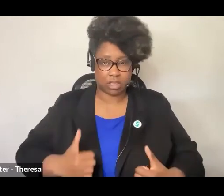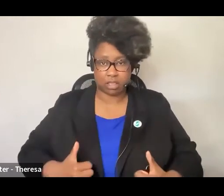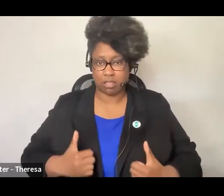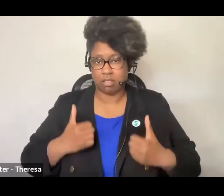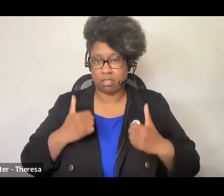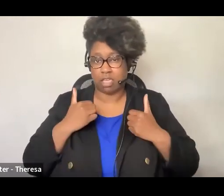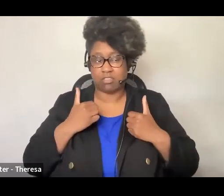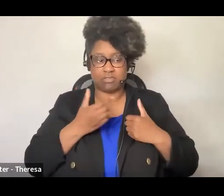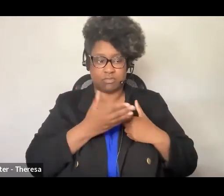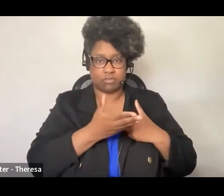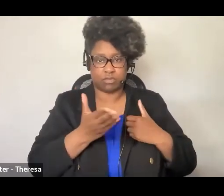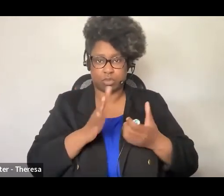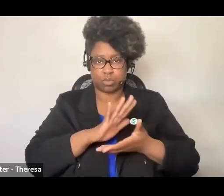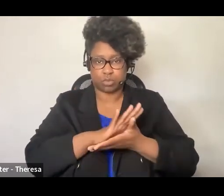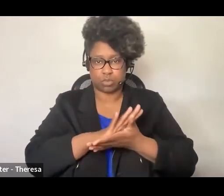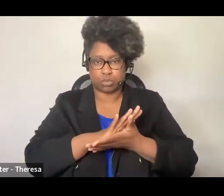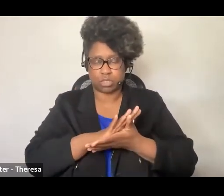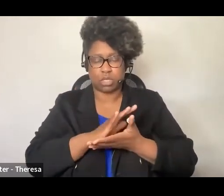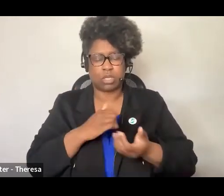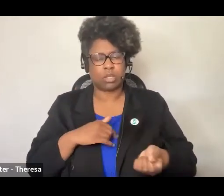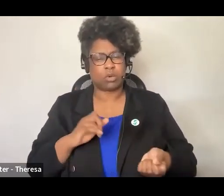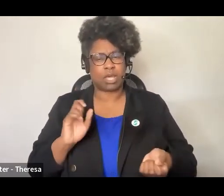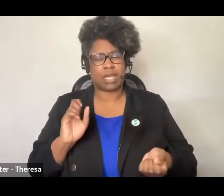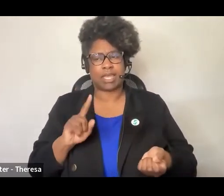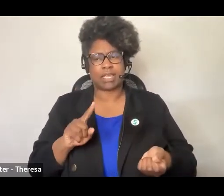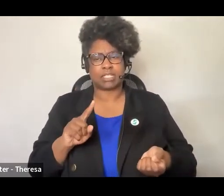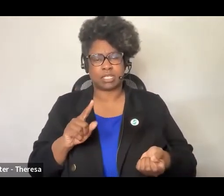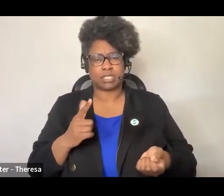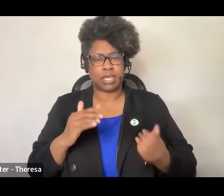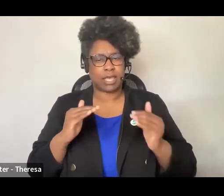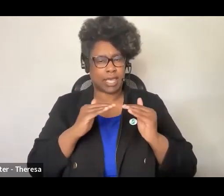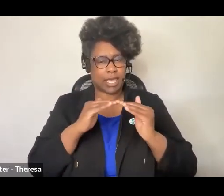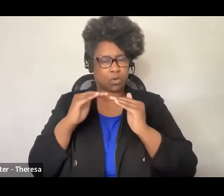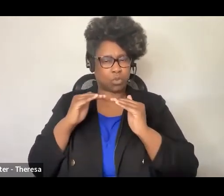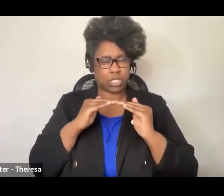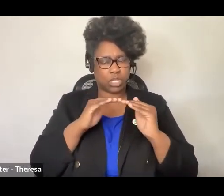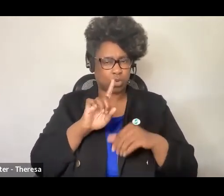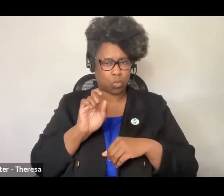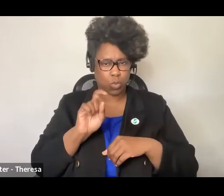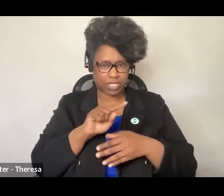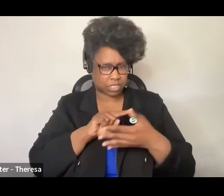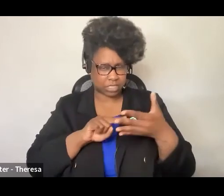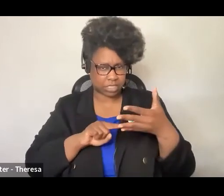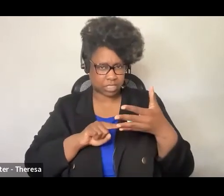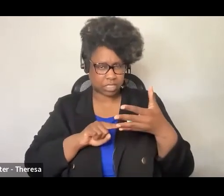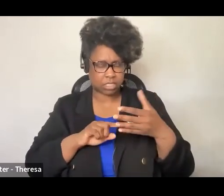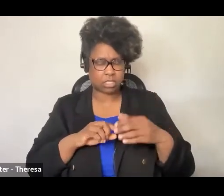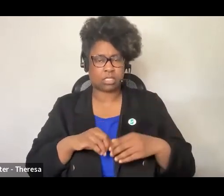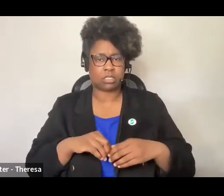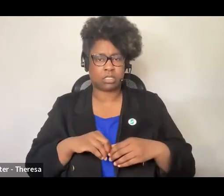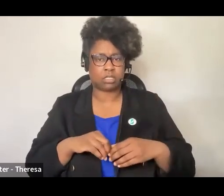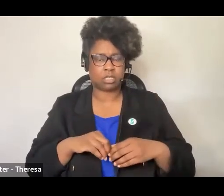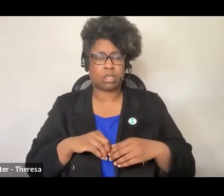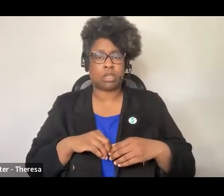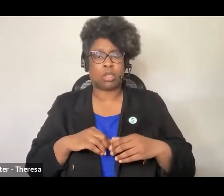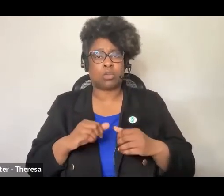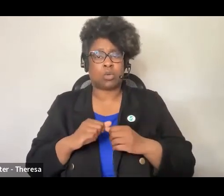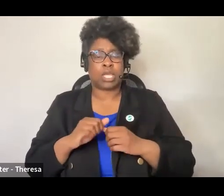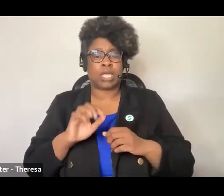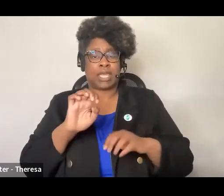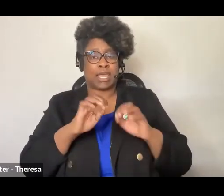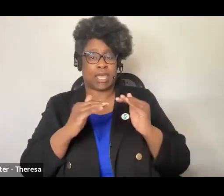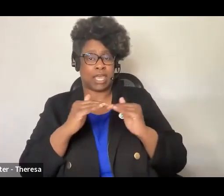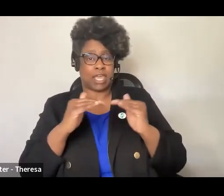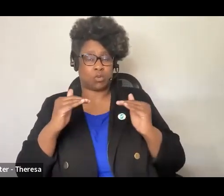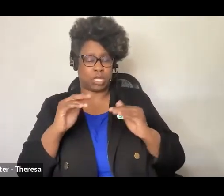Again, I asked, what are the equity questions here? When examined with an equity lens, some interesting nuances regarding